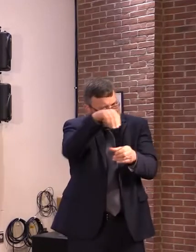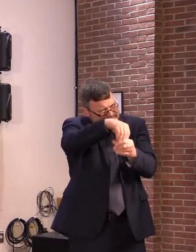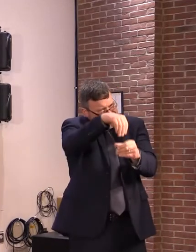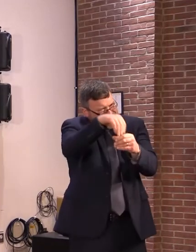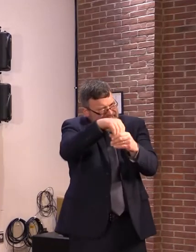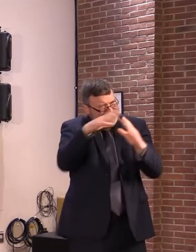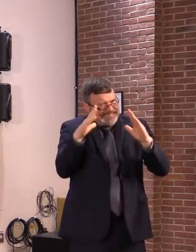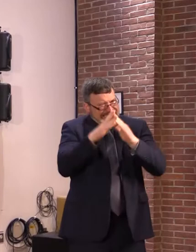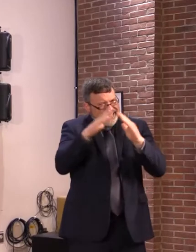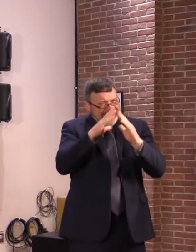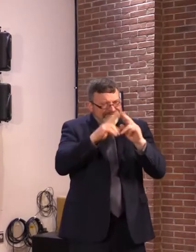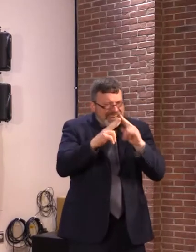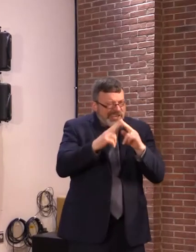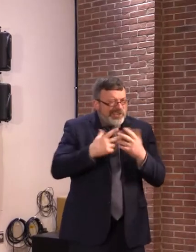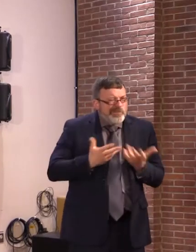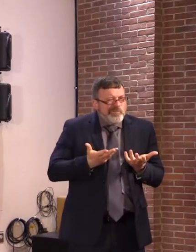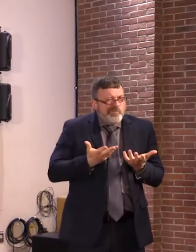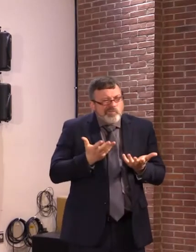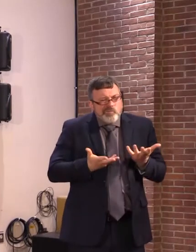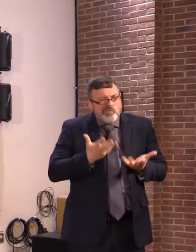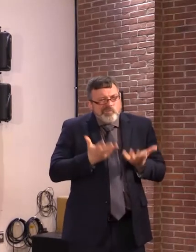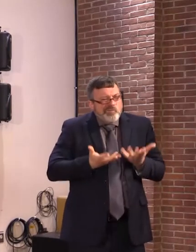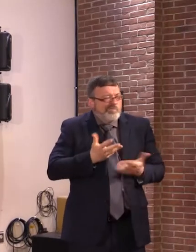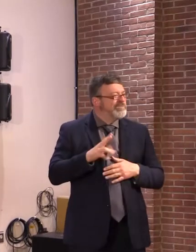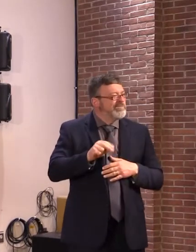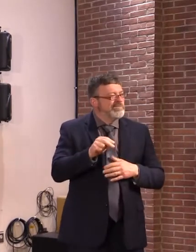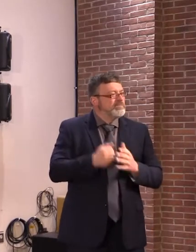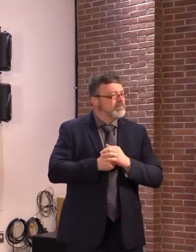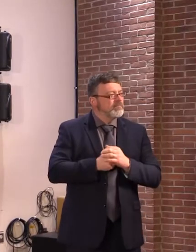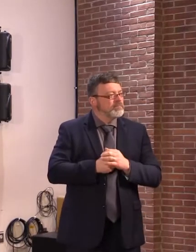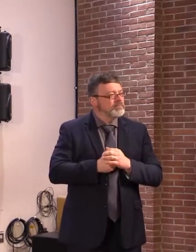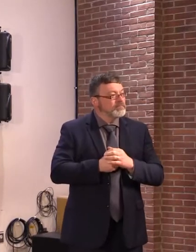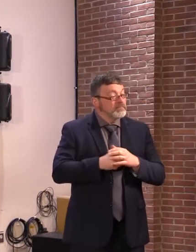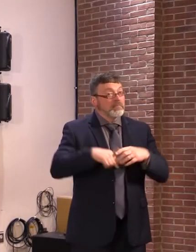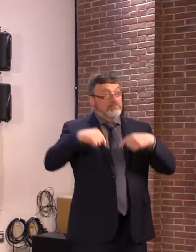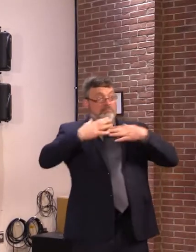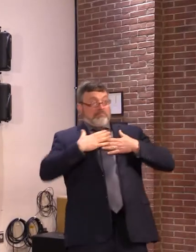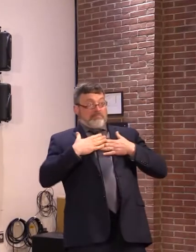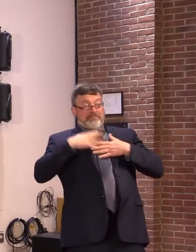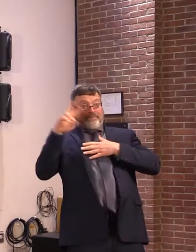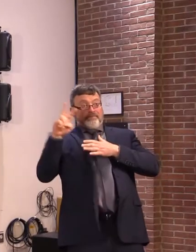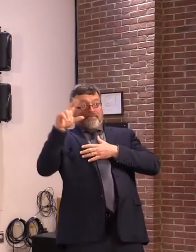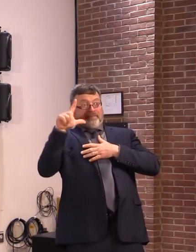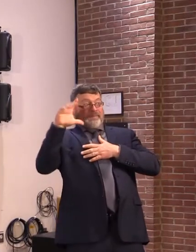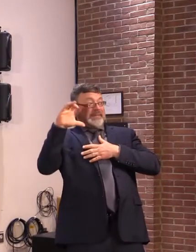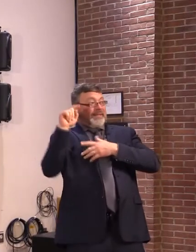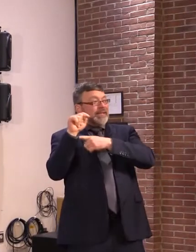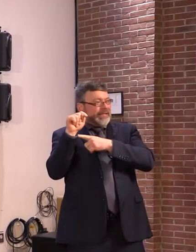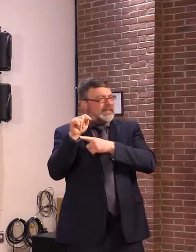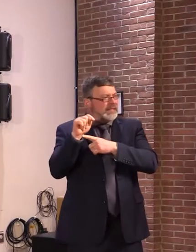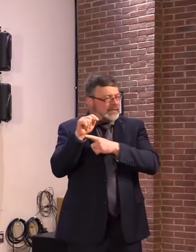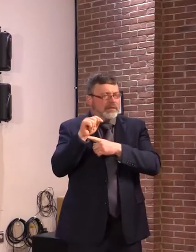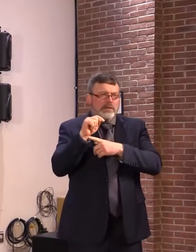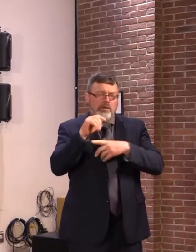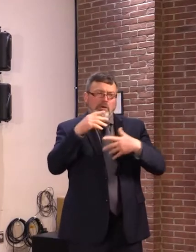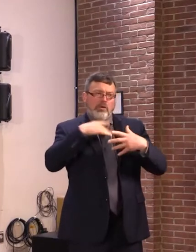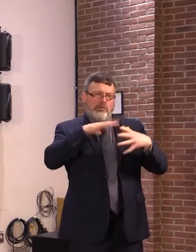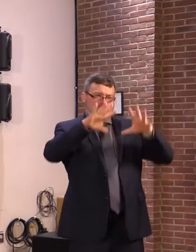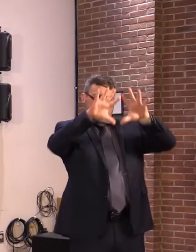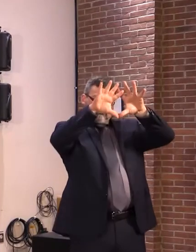league joined with all of these advocates and all of these groups really from two different perspectives to endorse this concept.